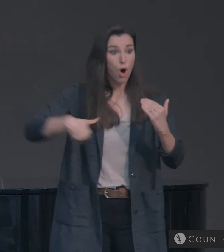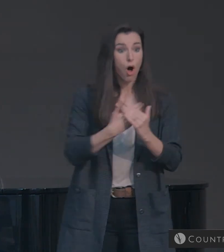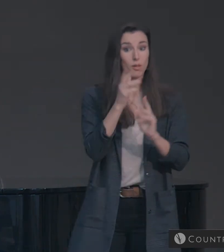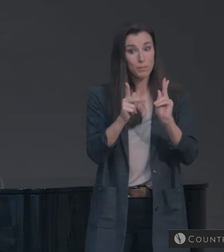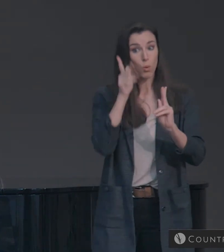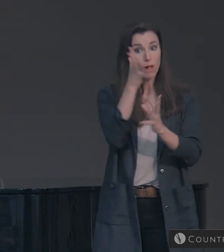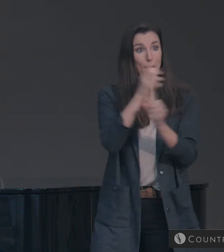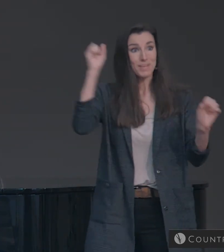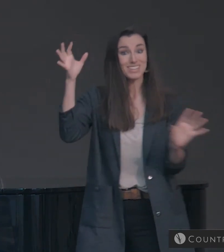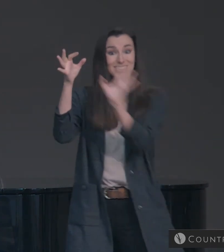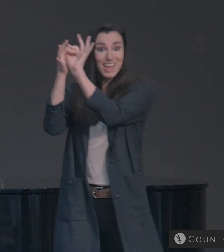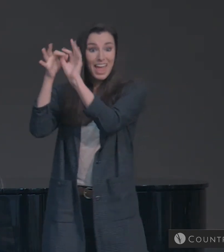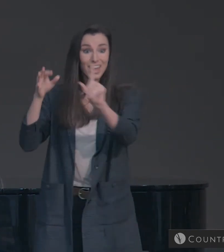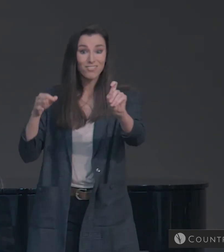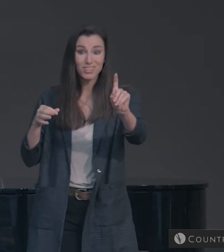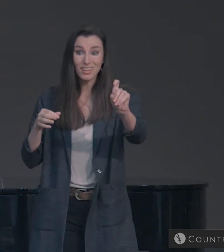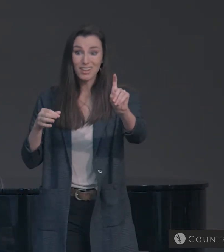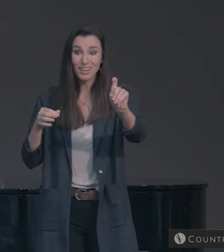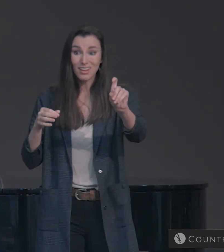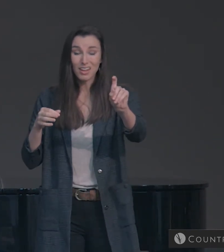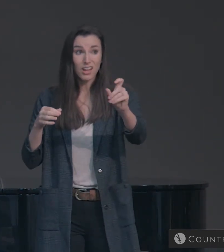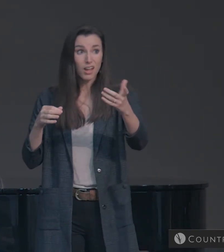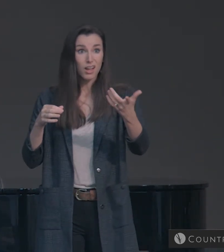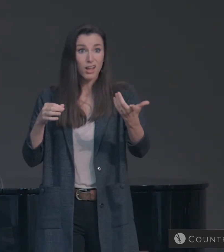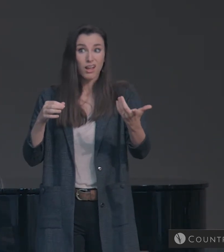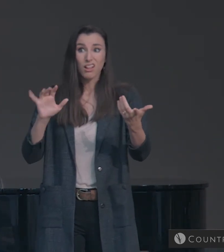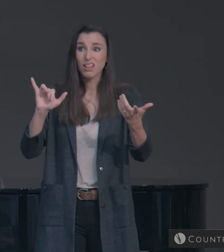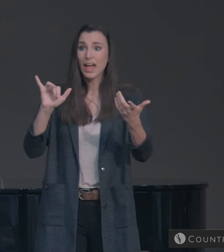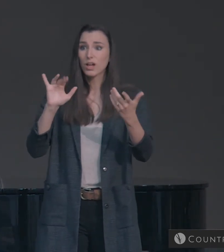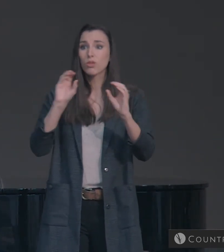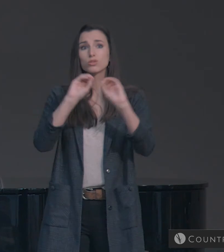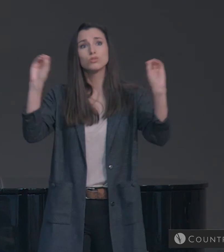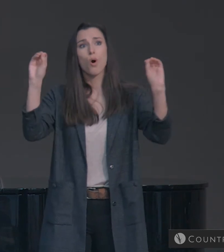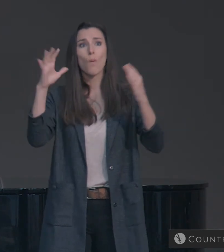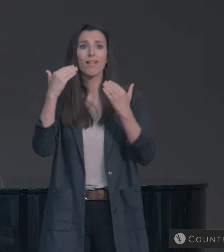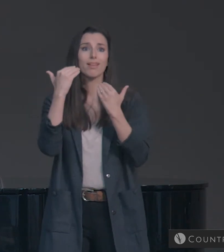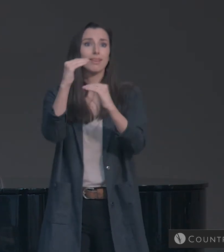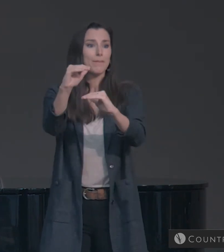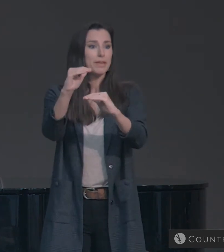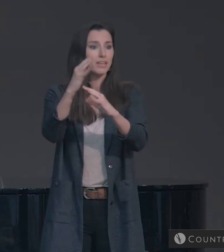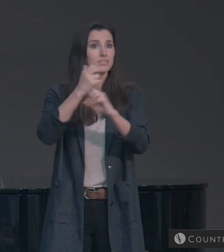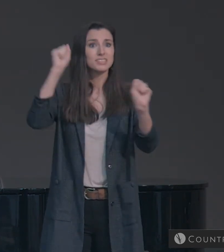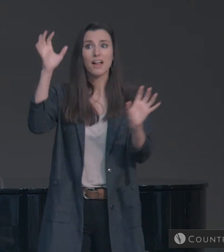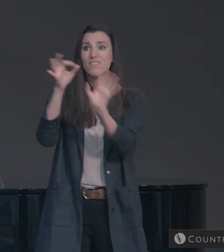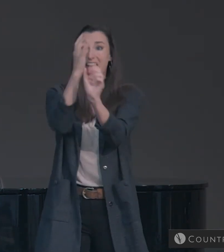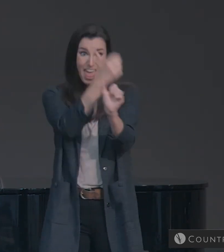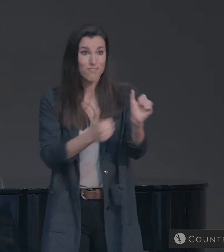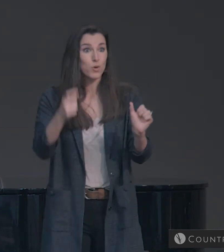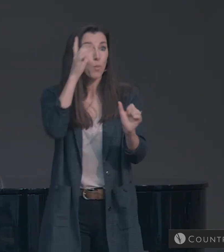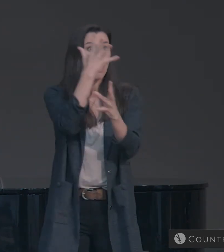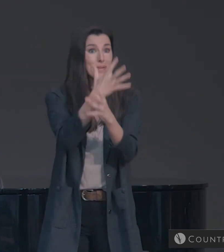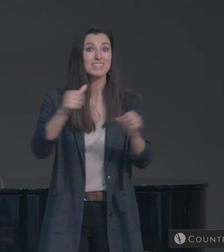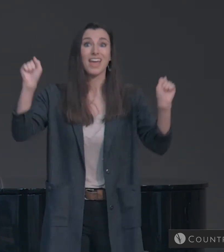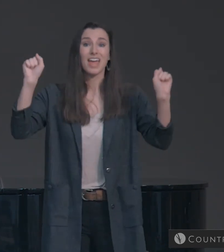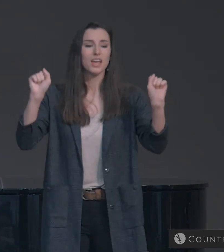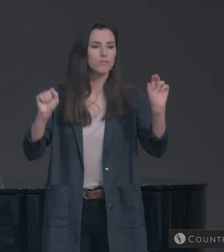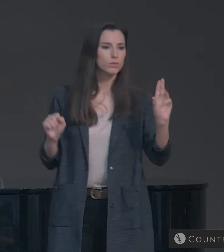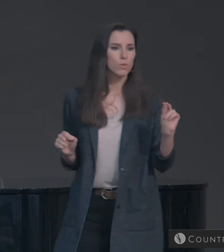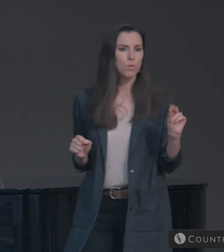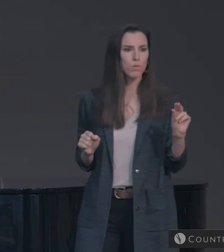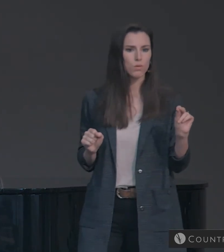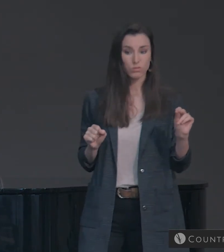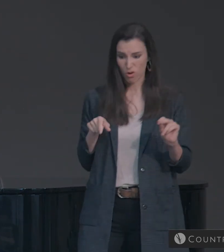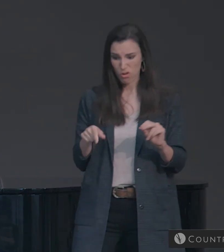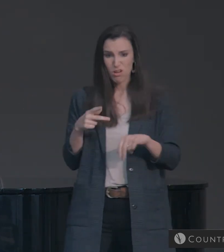will be saved? The kind of unlimited atonement? No. Well, what's Peter saying?